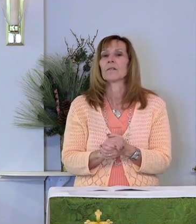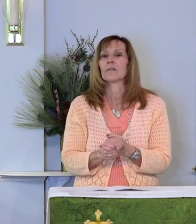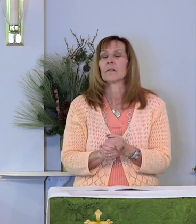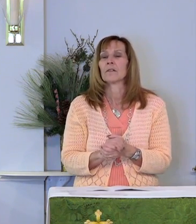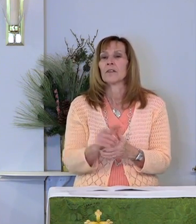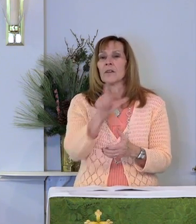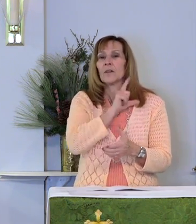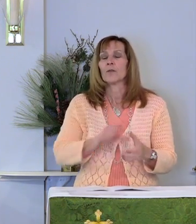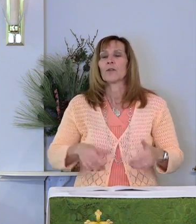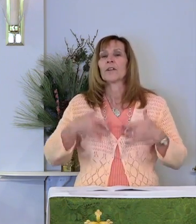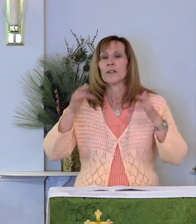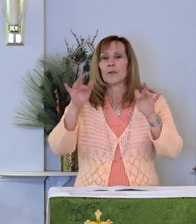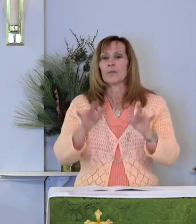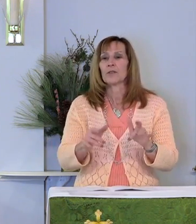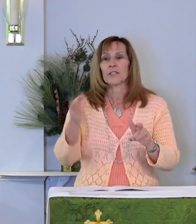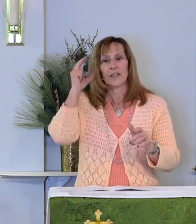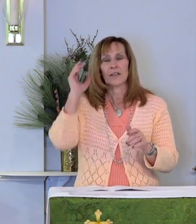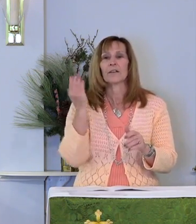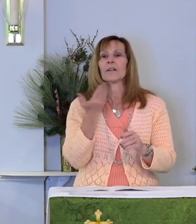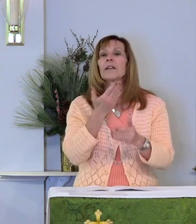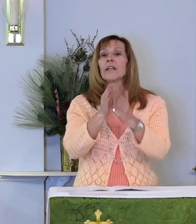Lord, in your mercy,